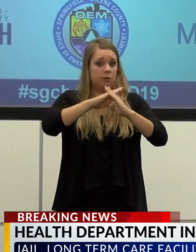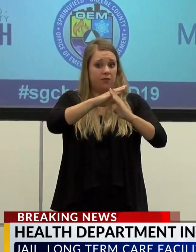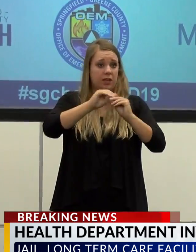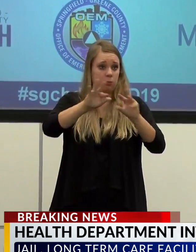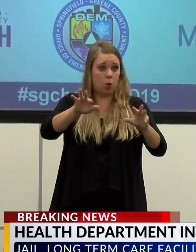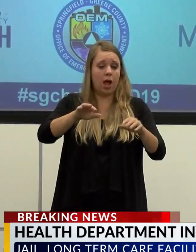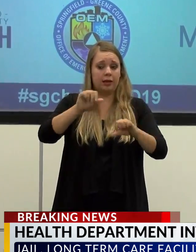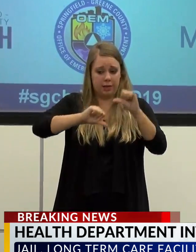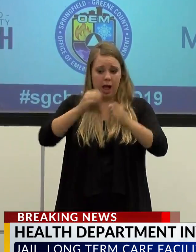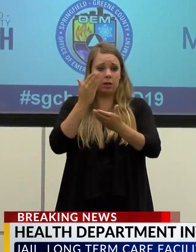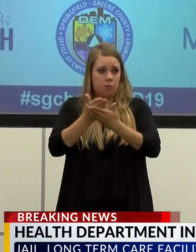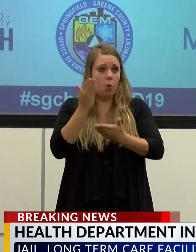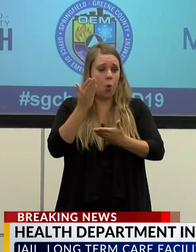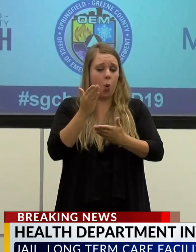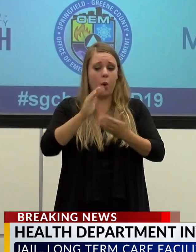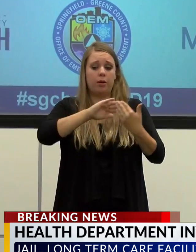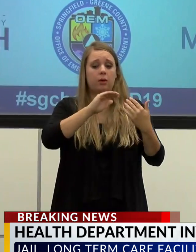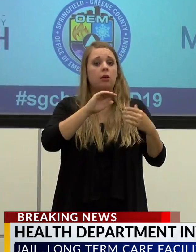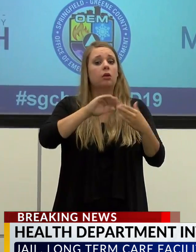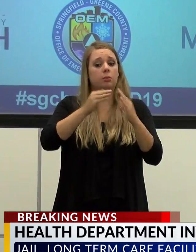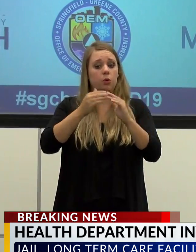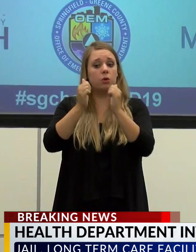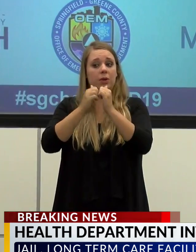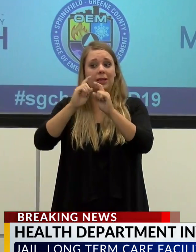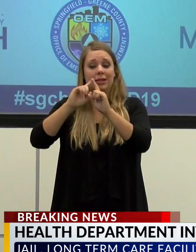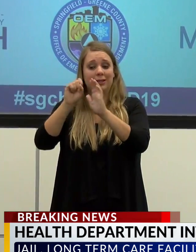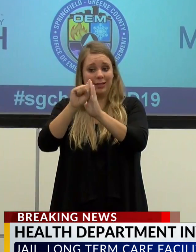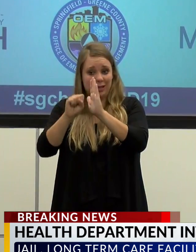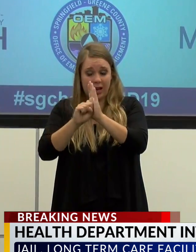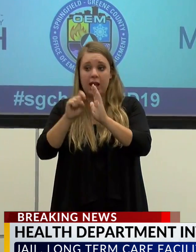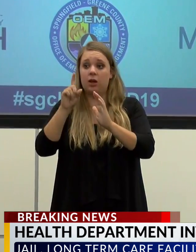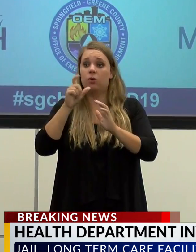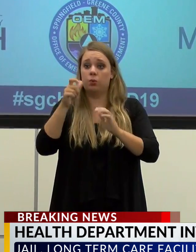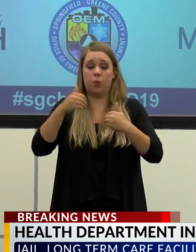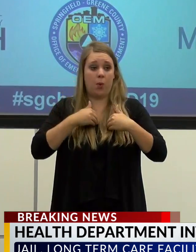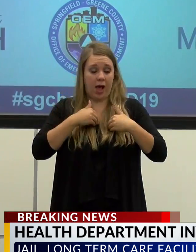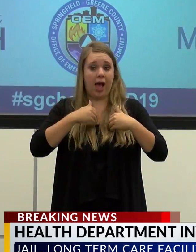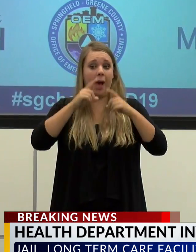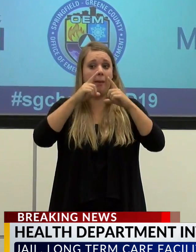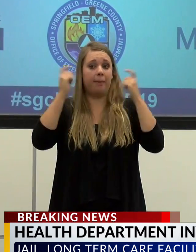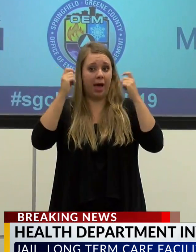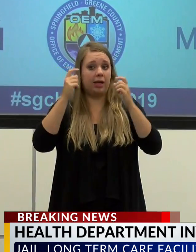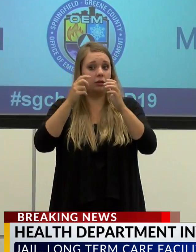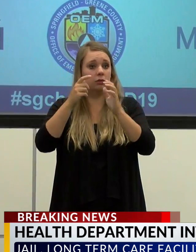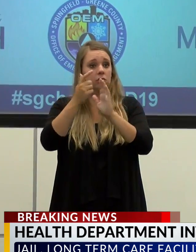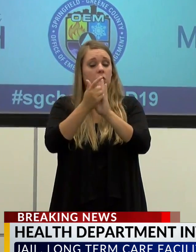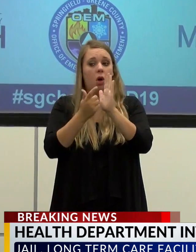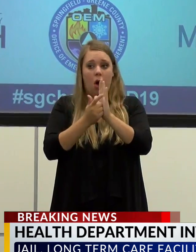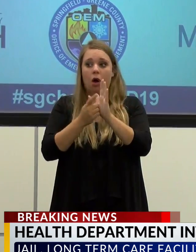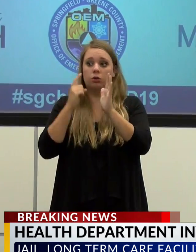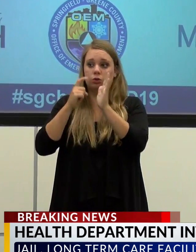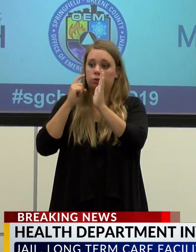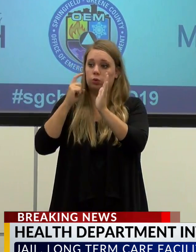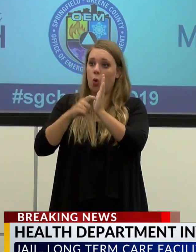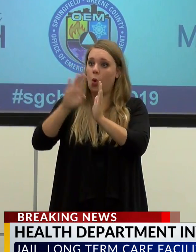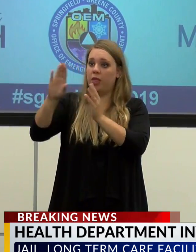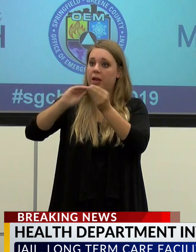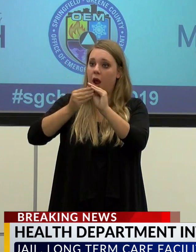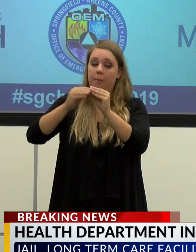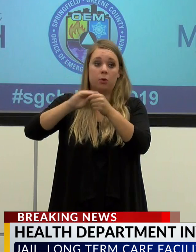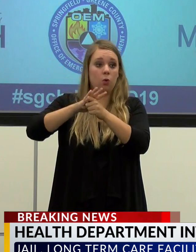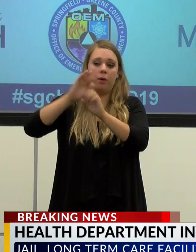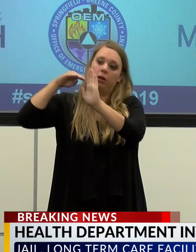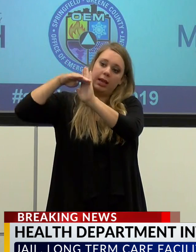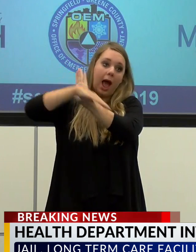Communities and states that have implemented masking have shown downward trends. There was a study released earlier this week that